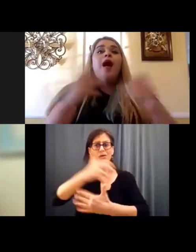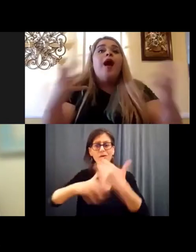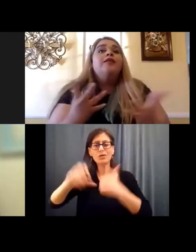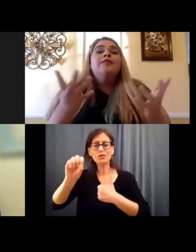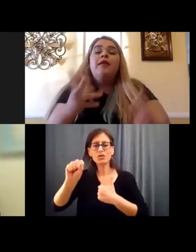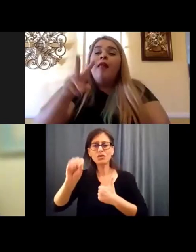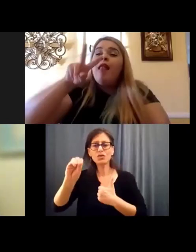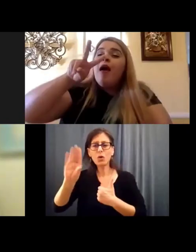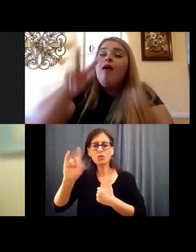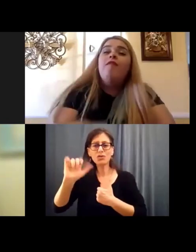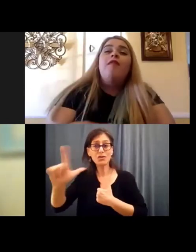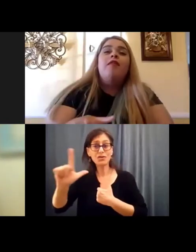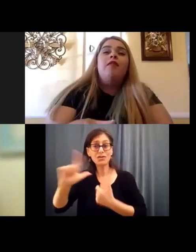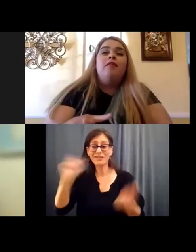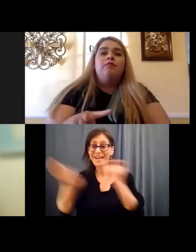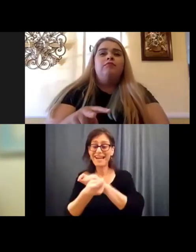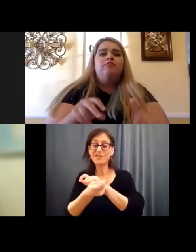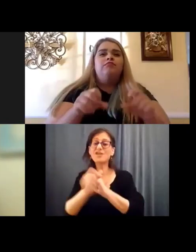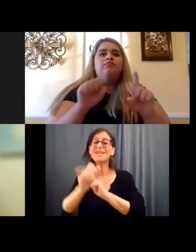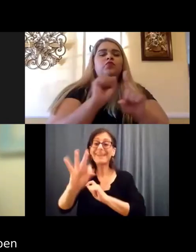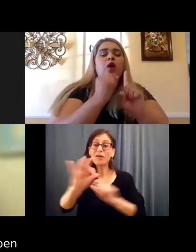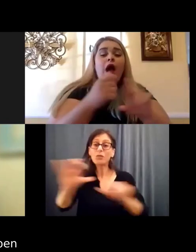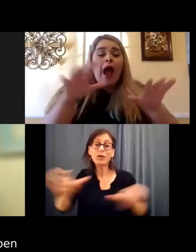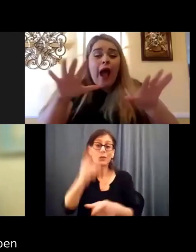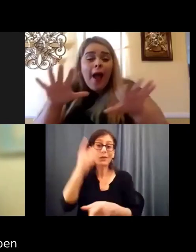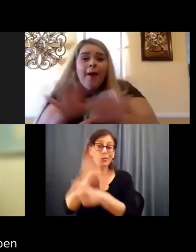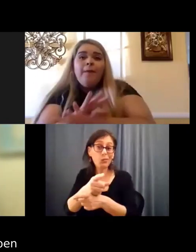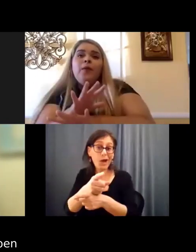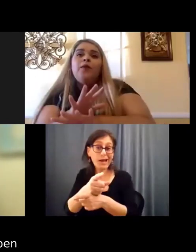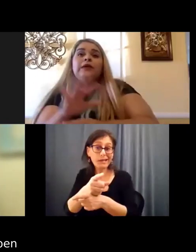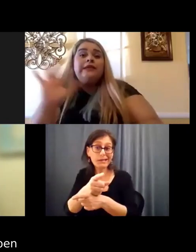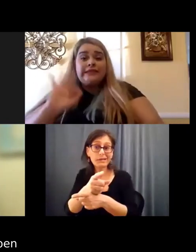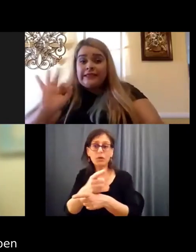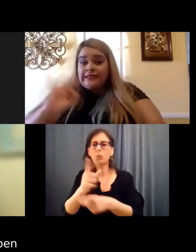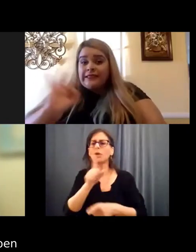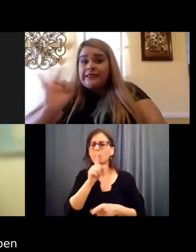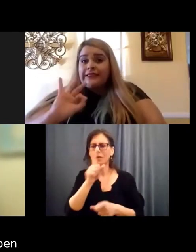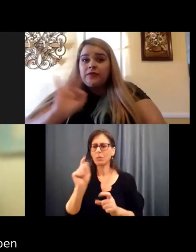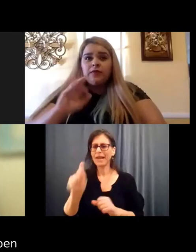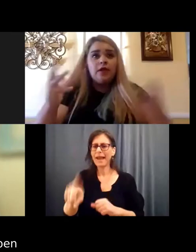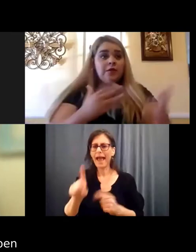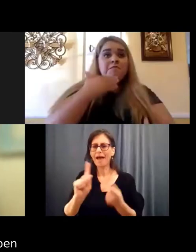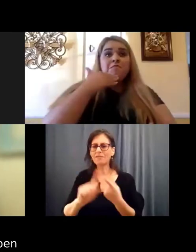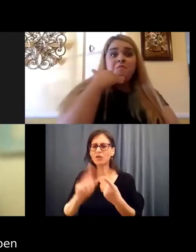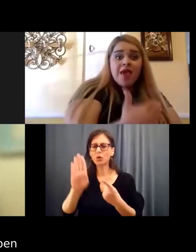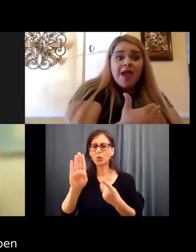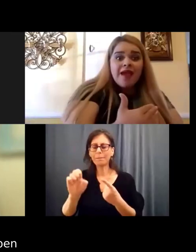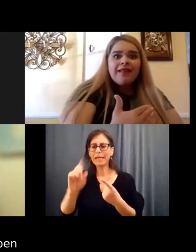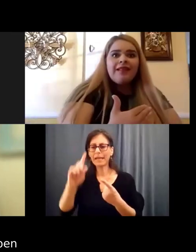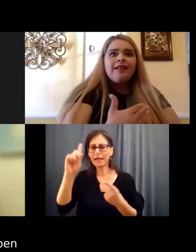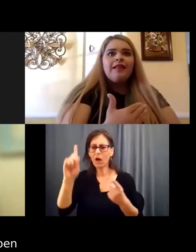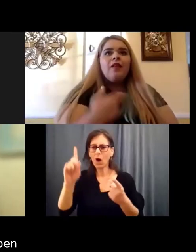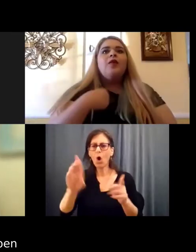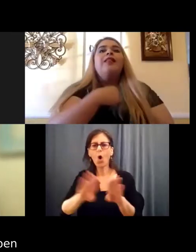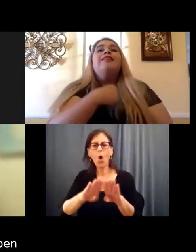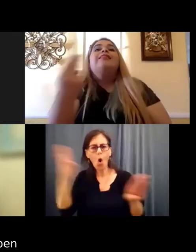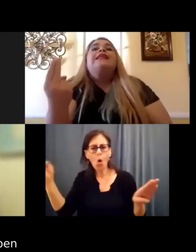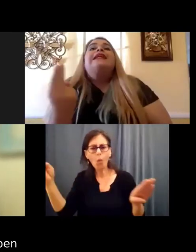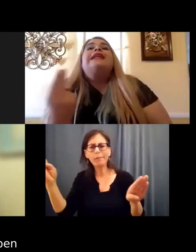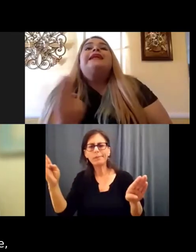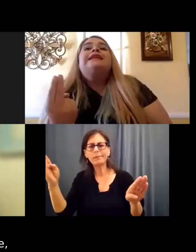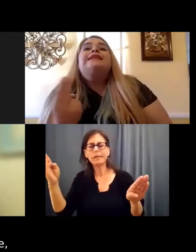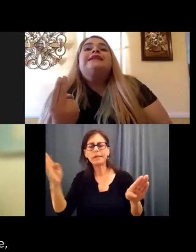If it's, if it's done right, you know, we really have to be open and honest about